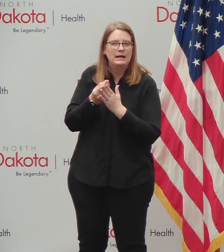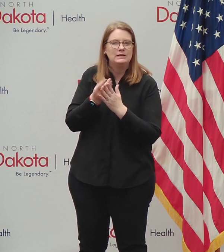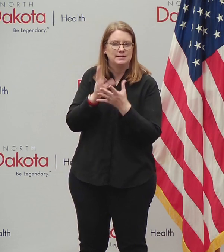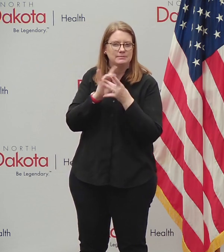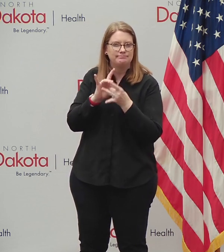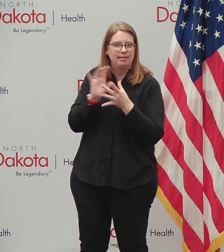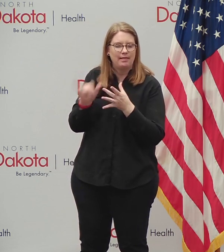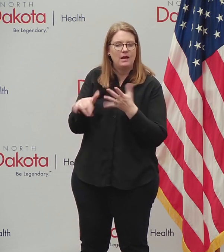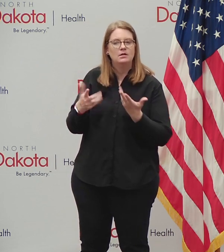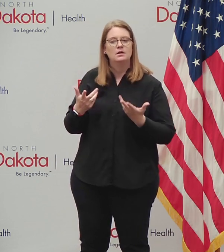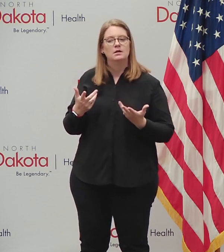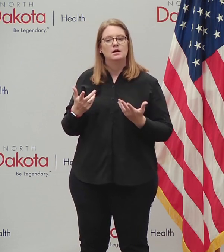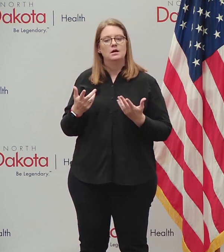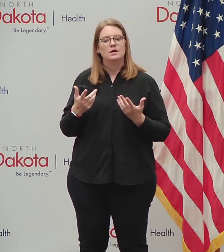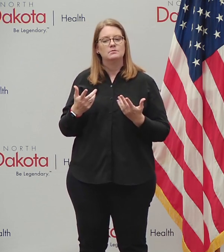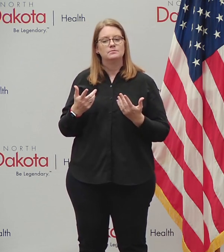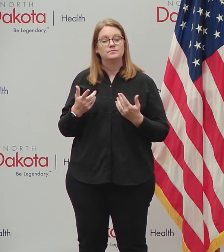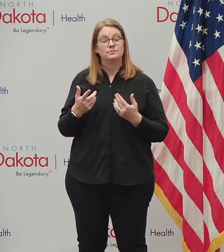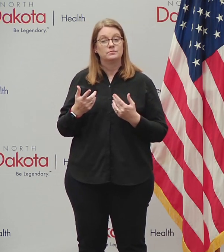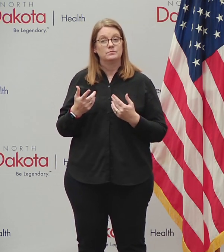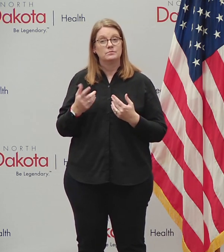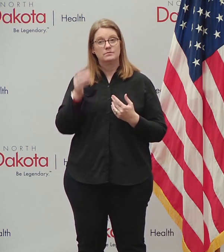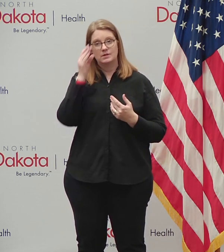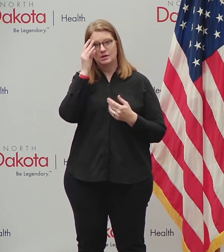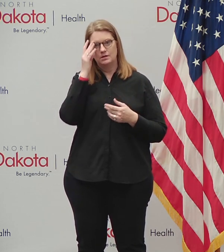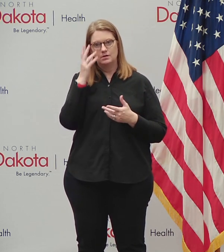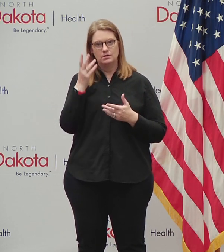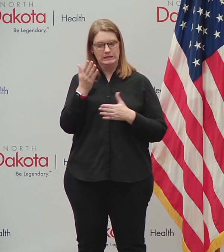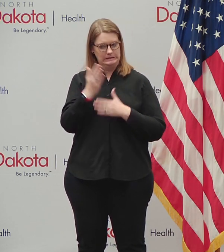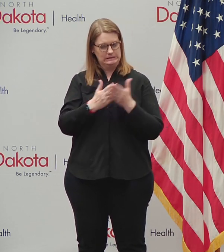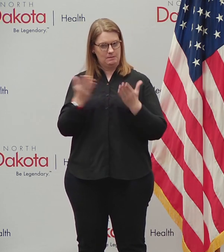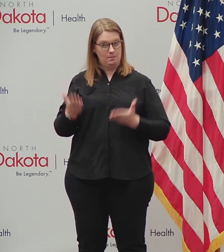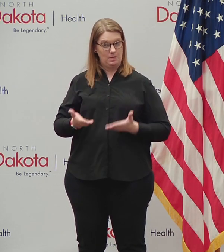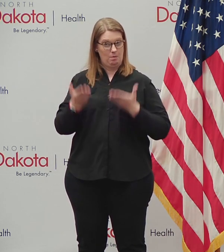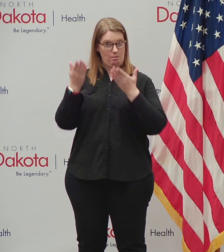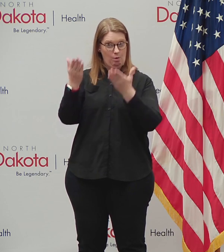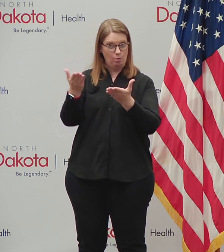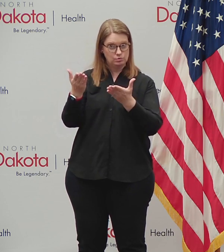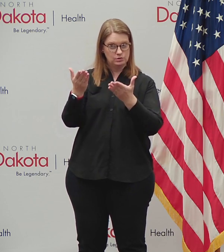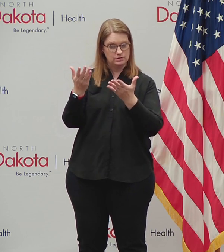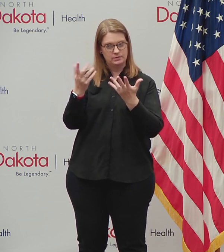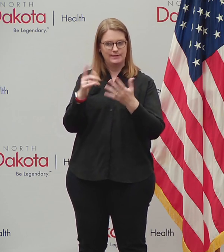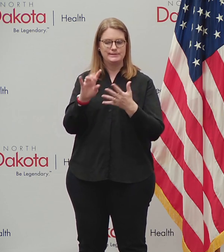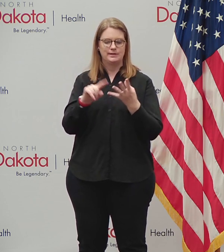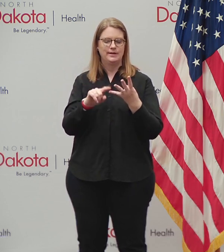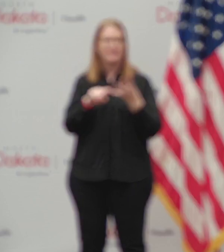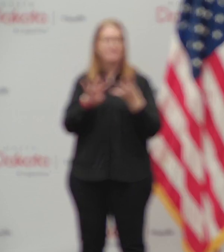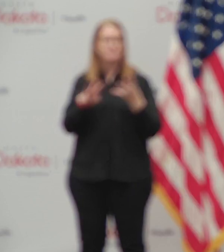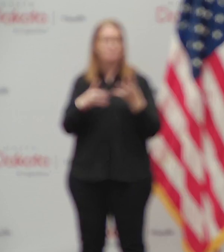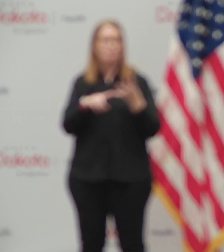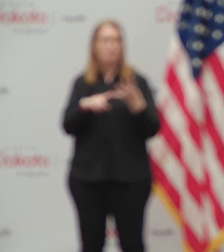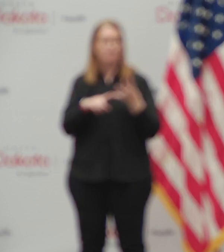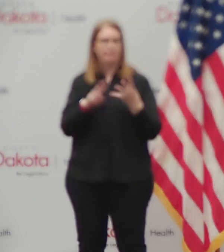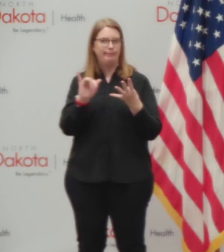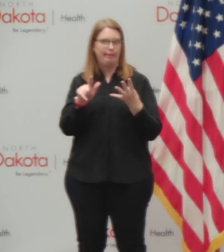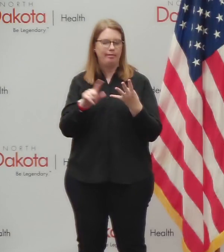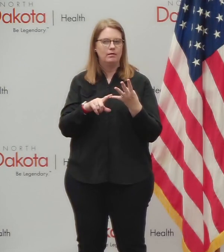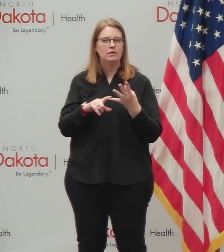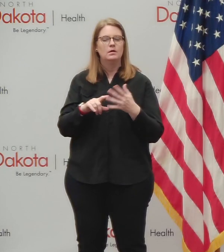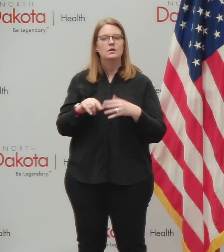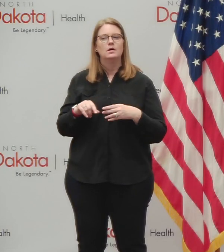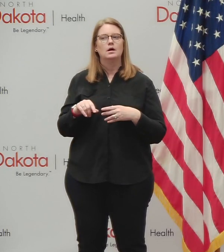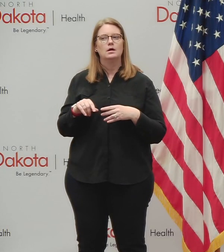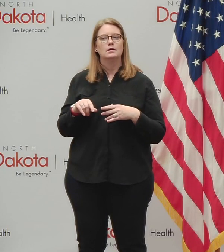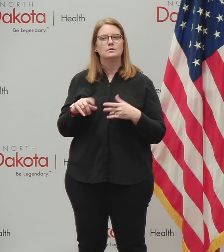there's a tendency on some of the proposals that were defeated at the federal level. The so-called fourth stimulus bills that got defeated, they